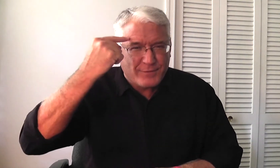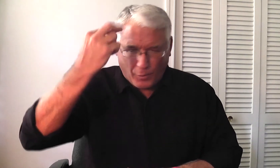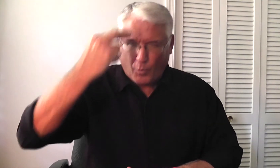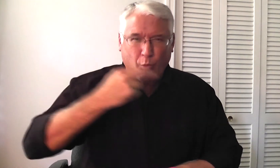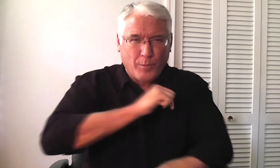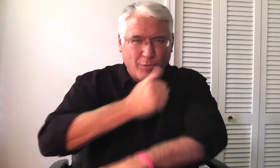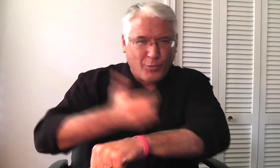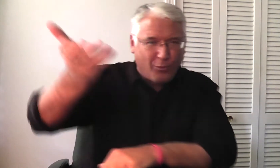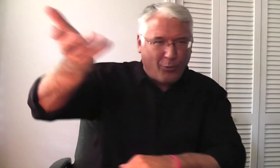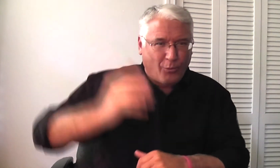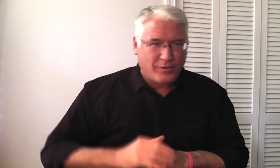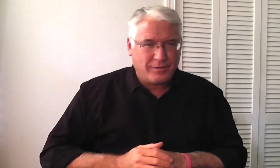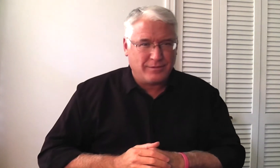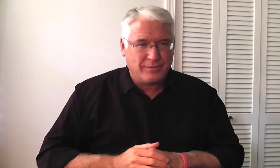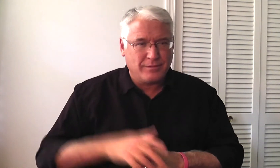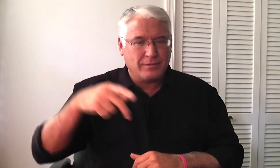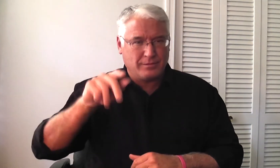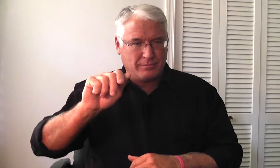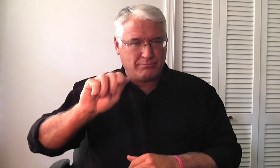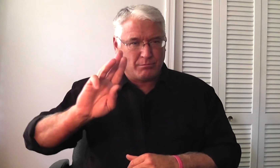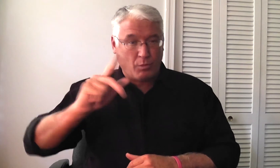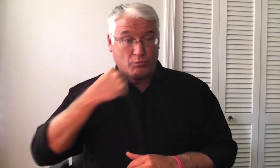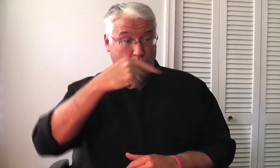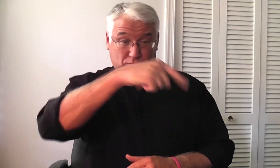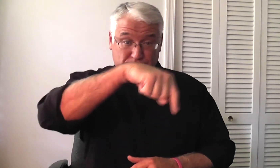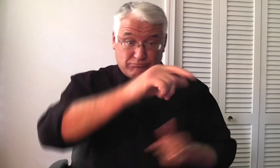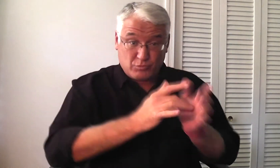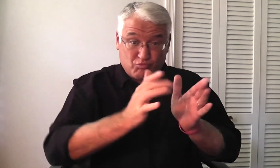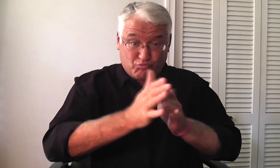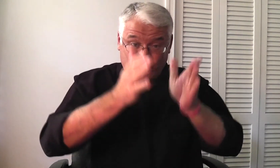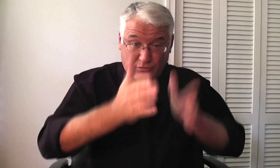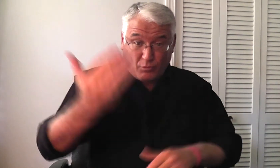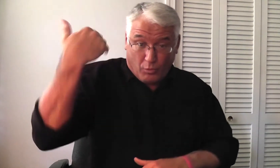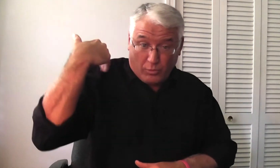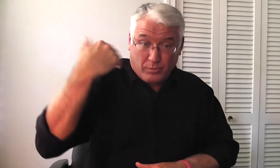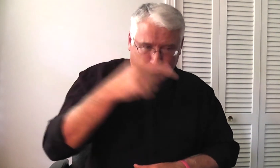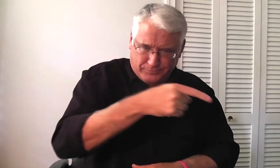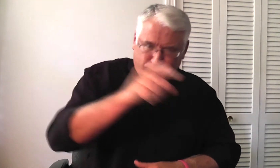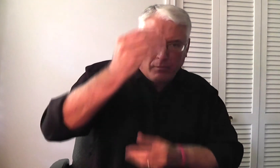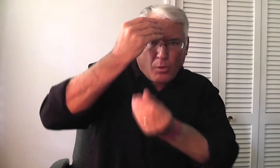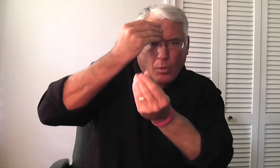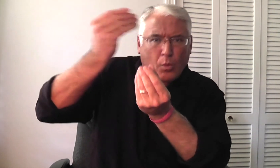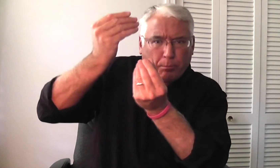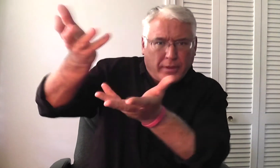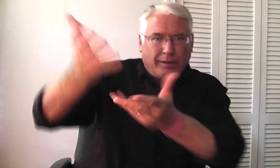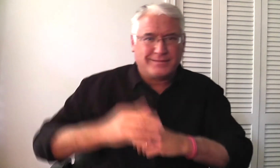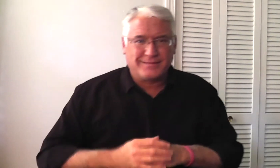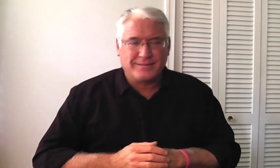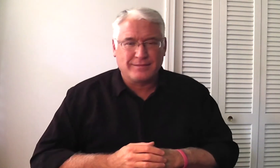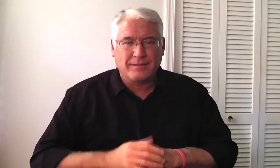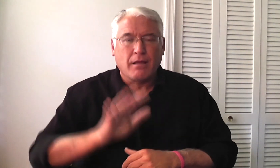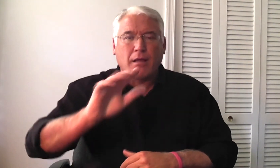him. This is the same Roman government that Paul is telling the people, the Christians of long ago, to obey.